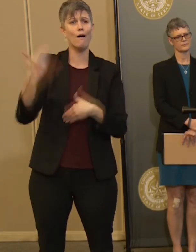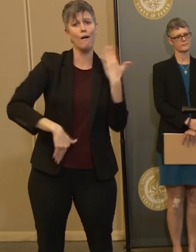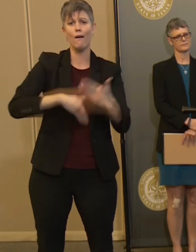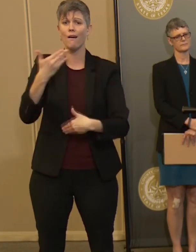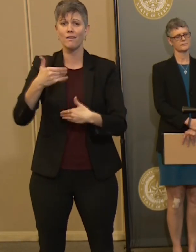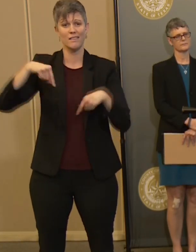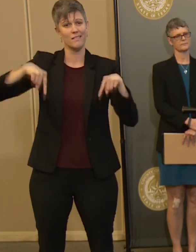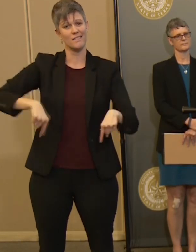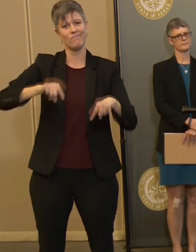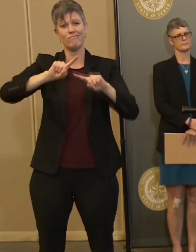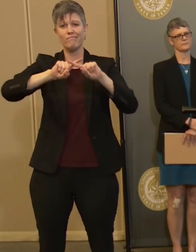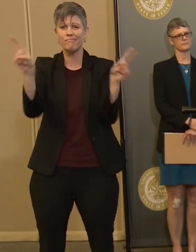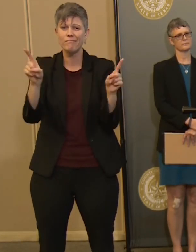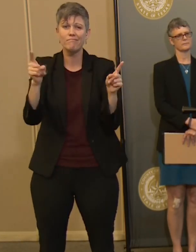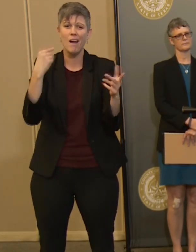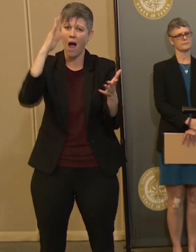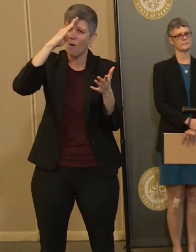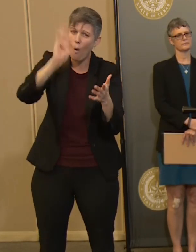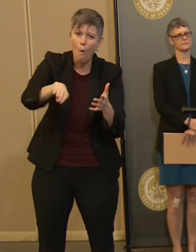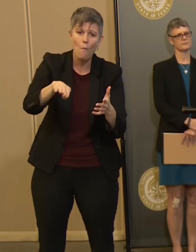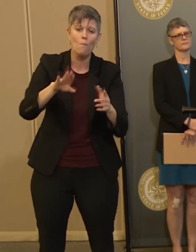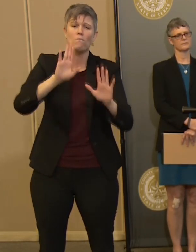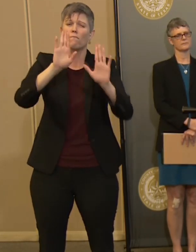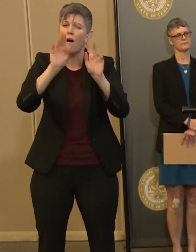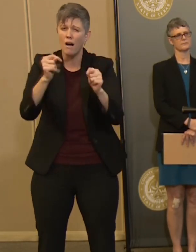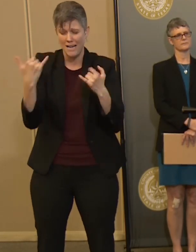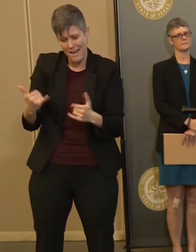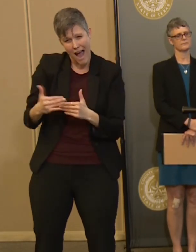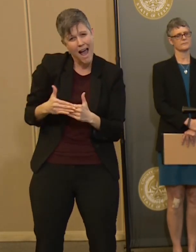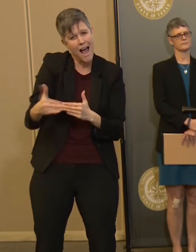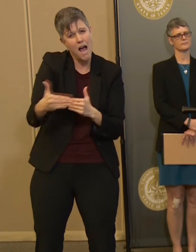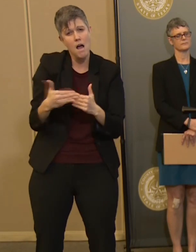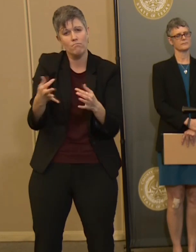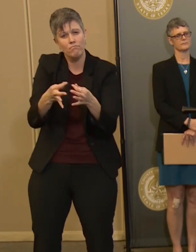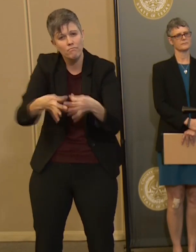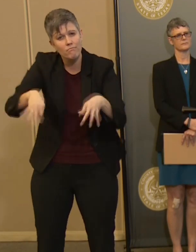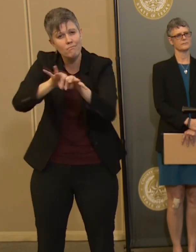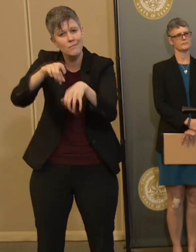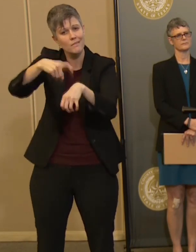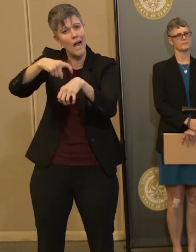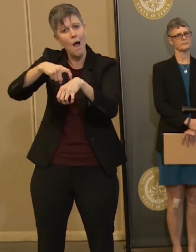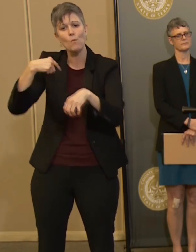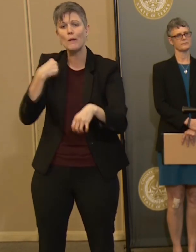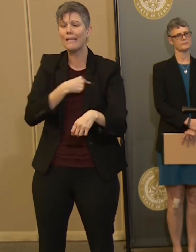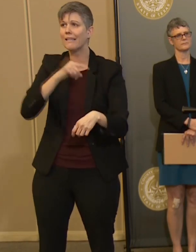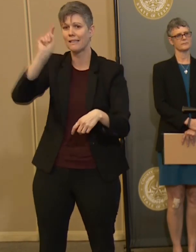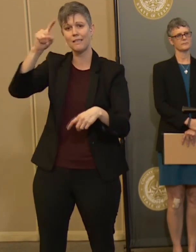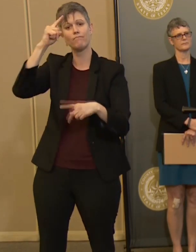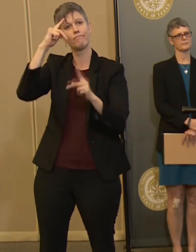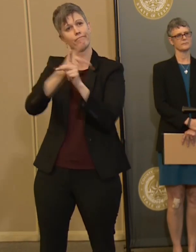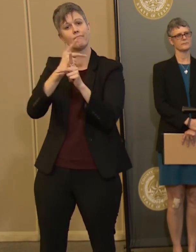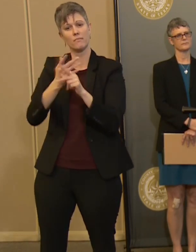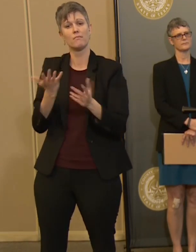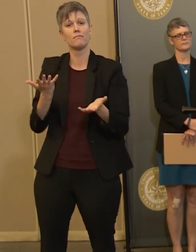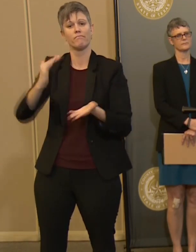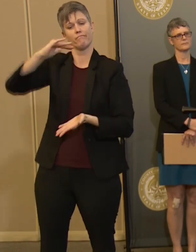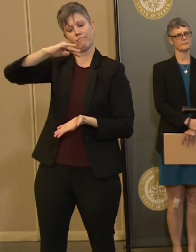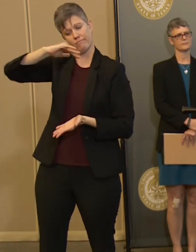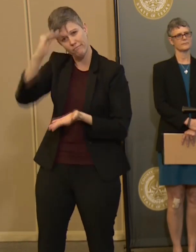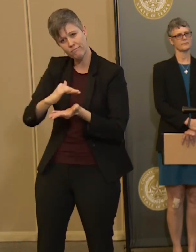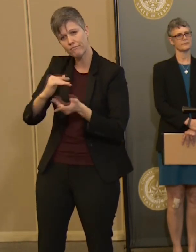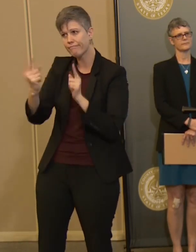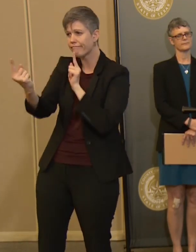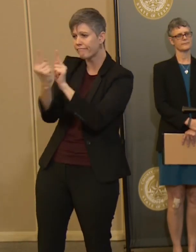for at least some period of time, the challenge before us is, can we decrease those direct interactions by 90%?